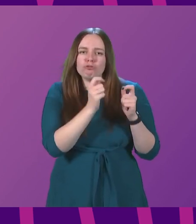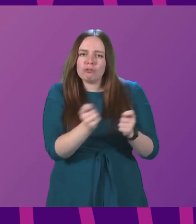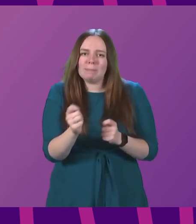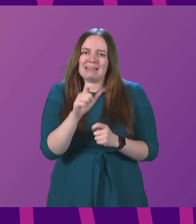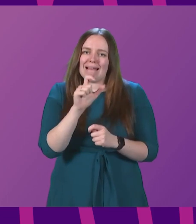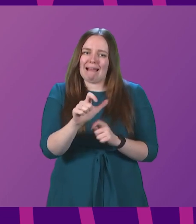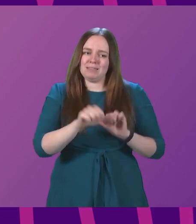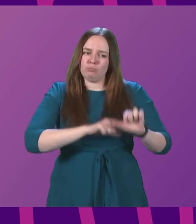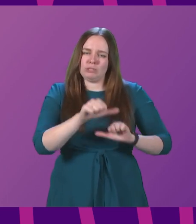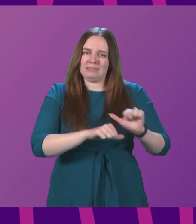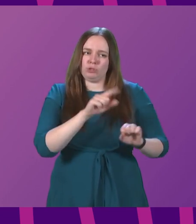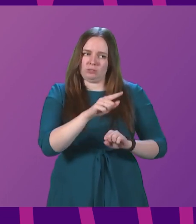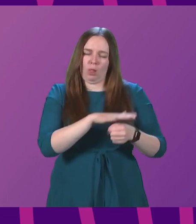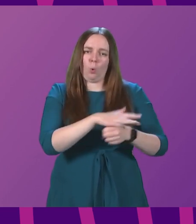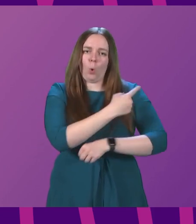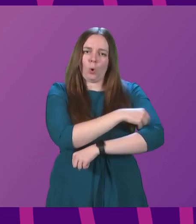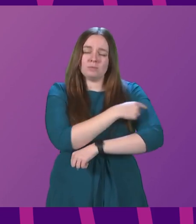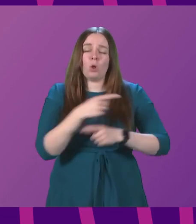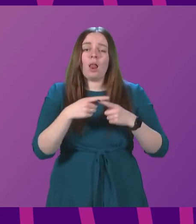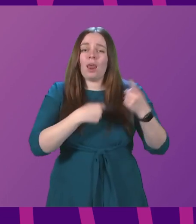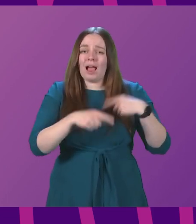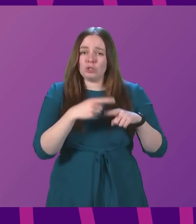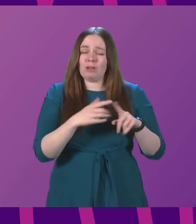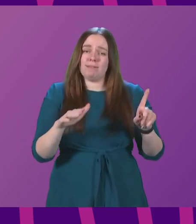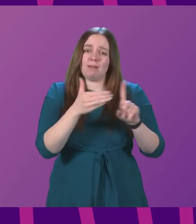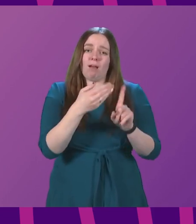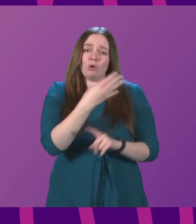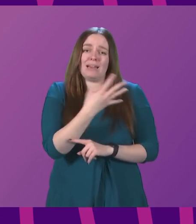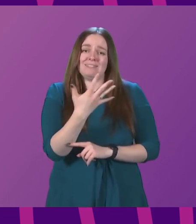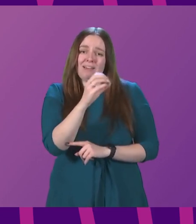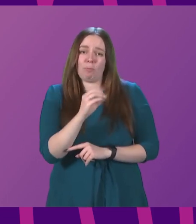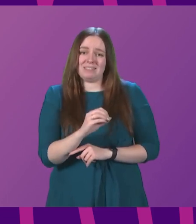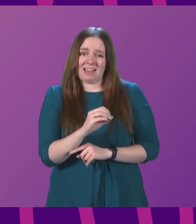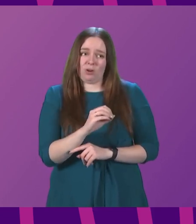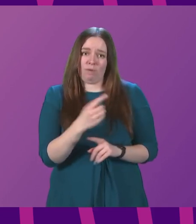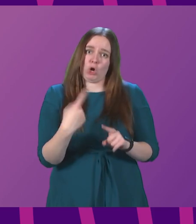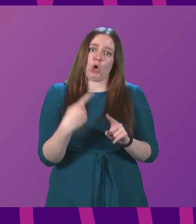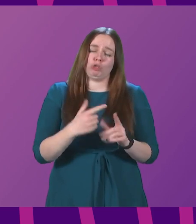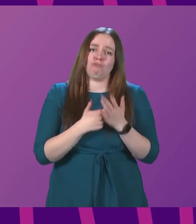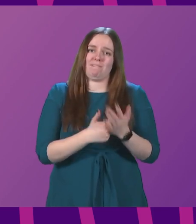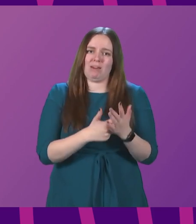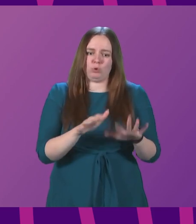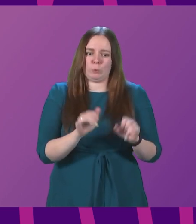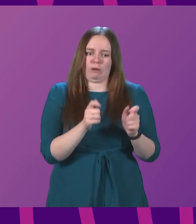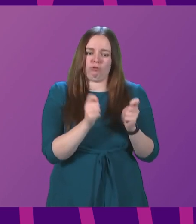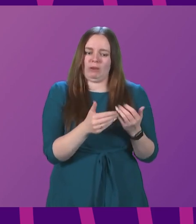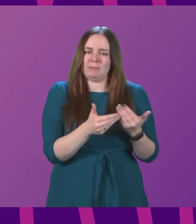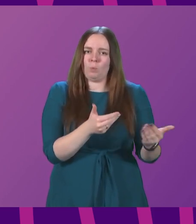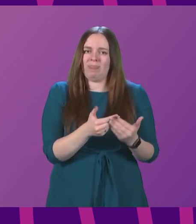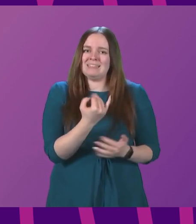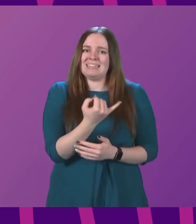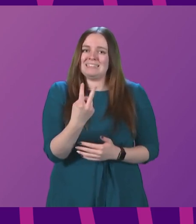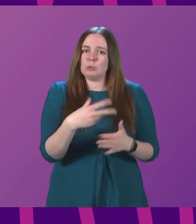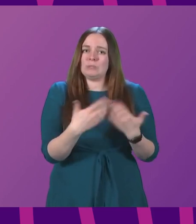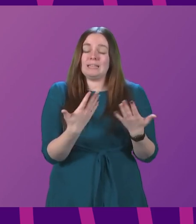hospital. Last year, the target for 95% of urgent referrals was the suspicion of cancer to start treatment within 62 days was